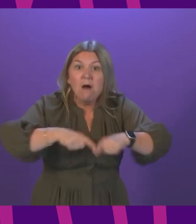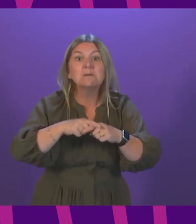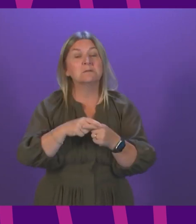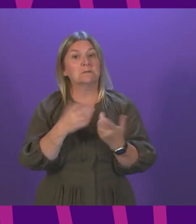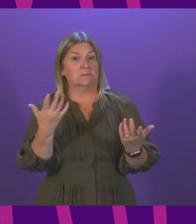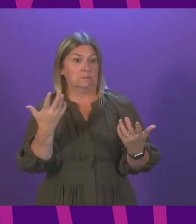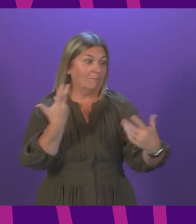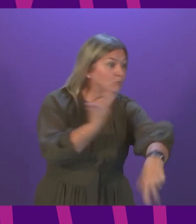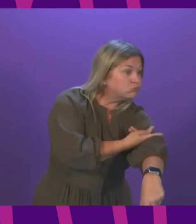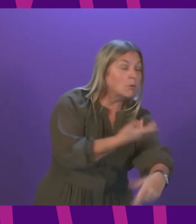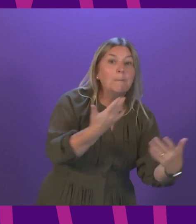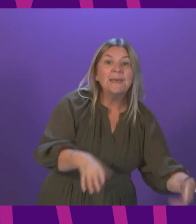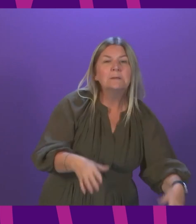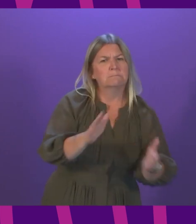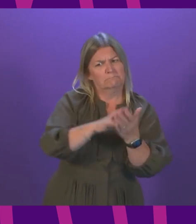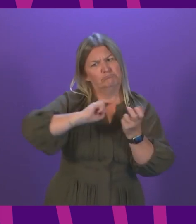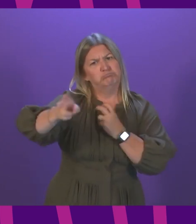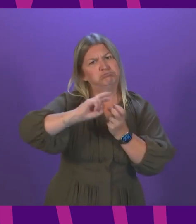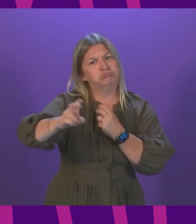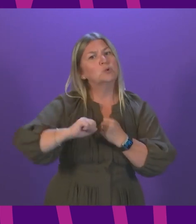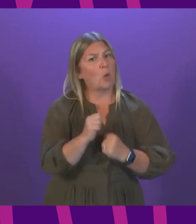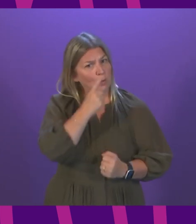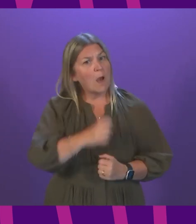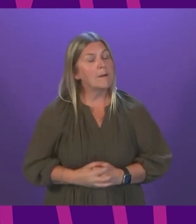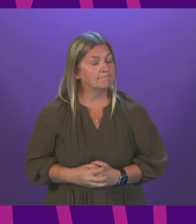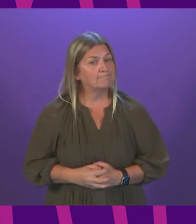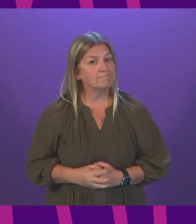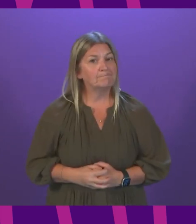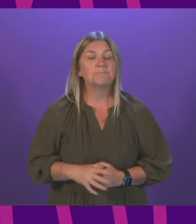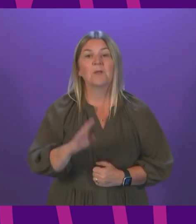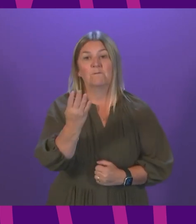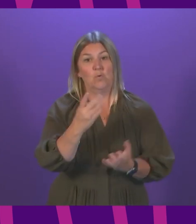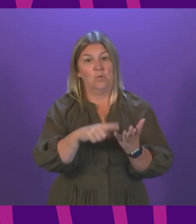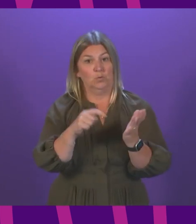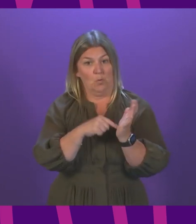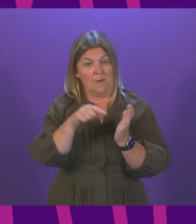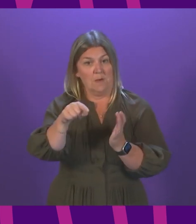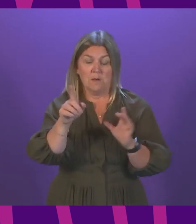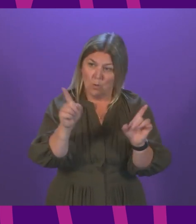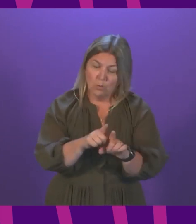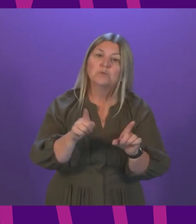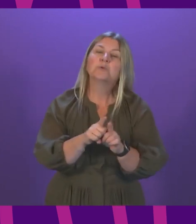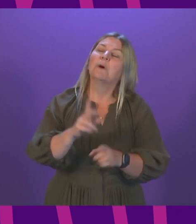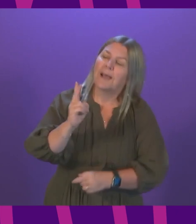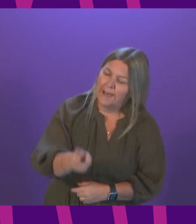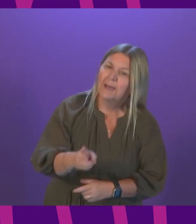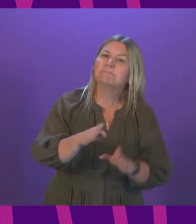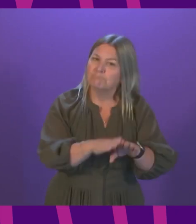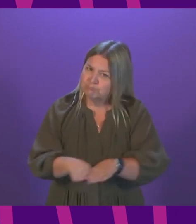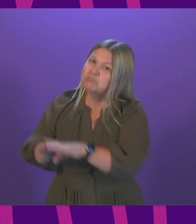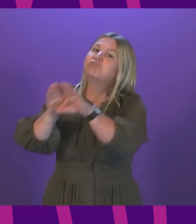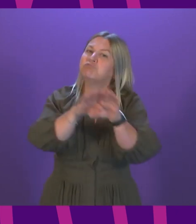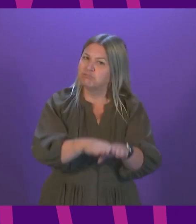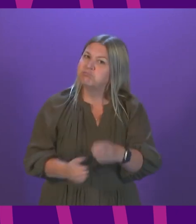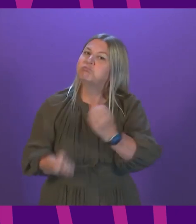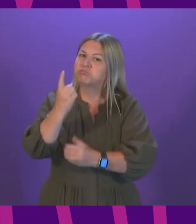in those countries to travel to and from Scotland. From 4th October, we will also, and again, this is consistent with changes